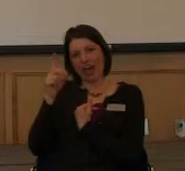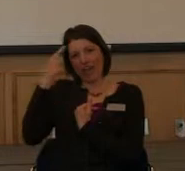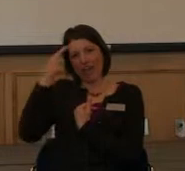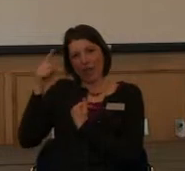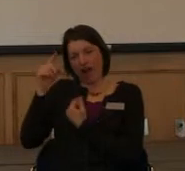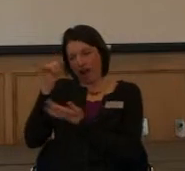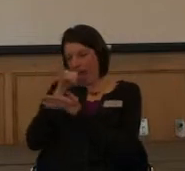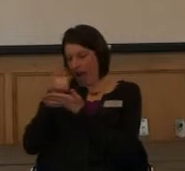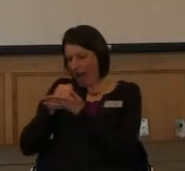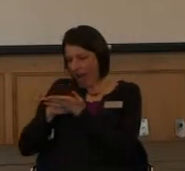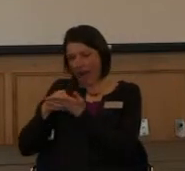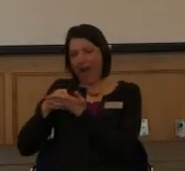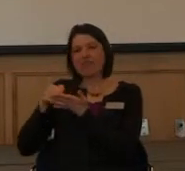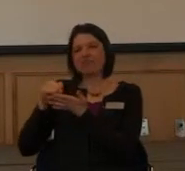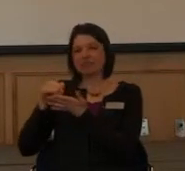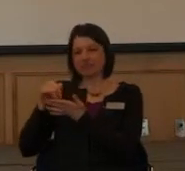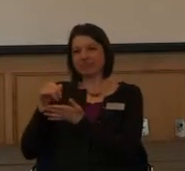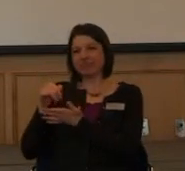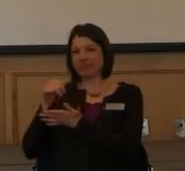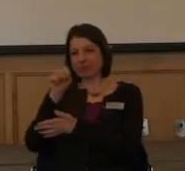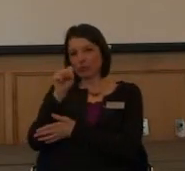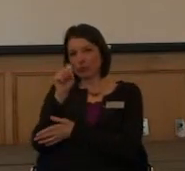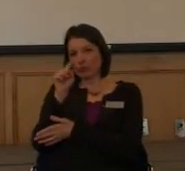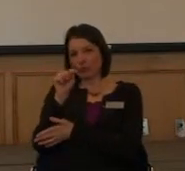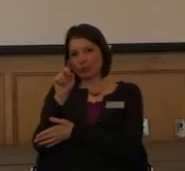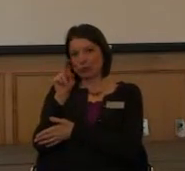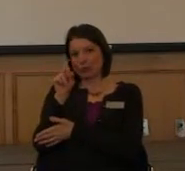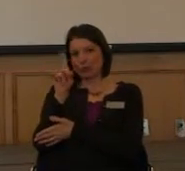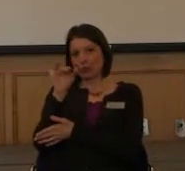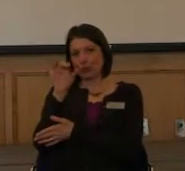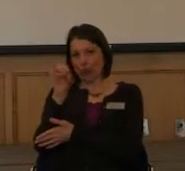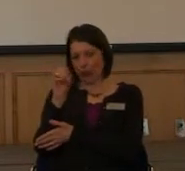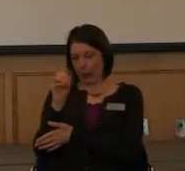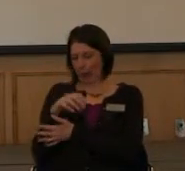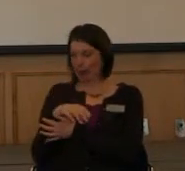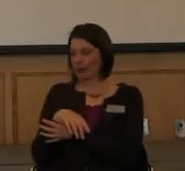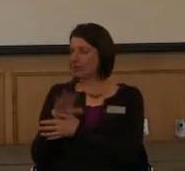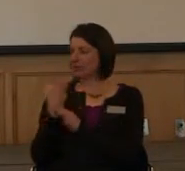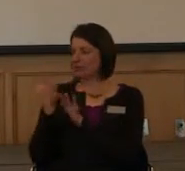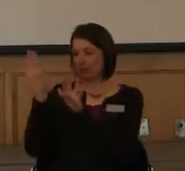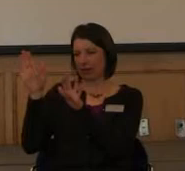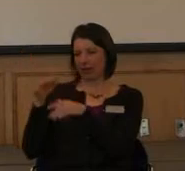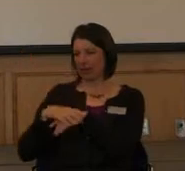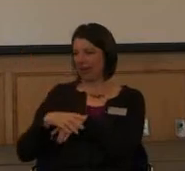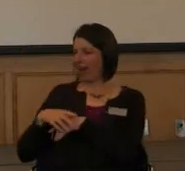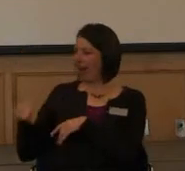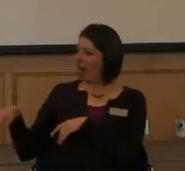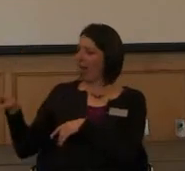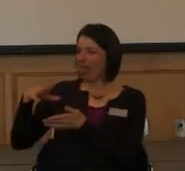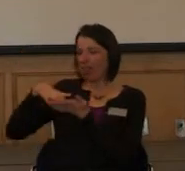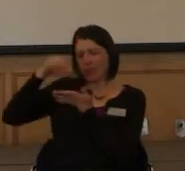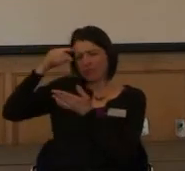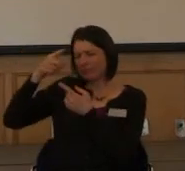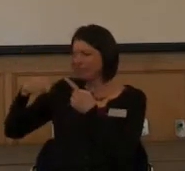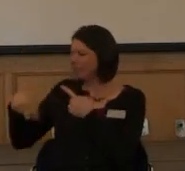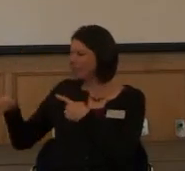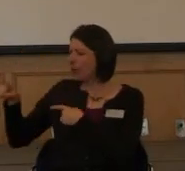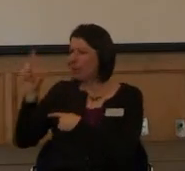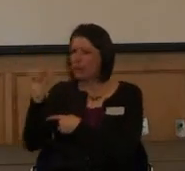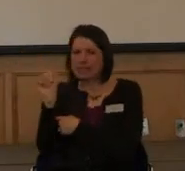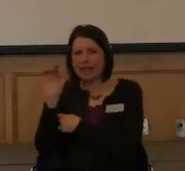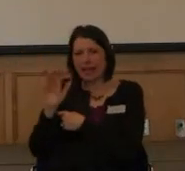to, and, you know, it introduced me to just what people in Southeast Louisiana are like. You know, everybody